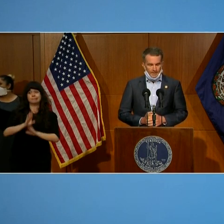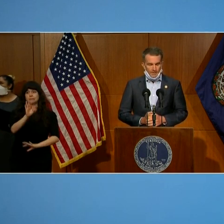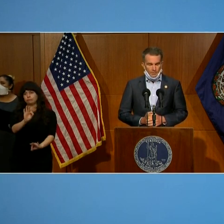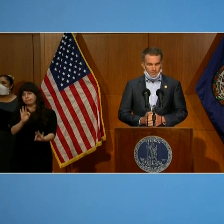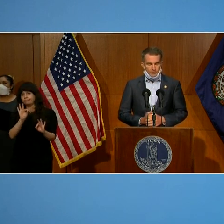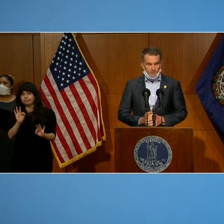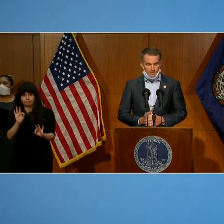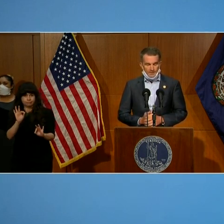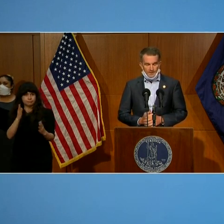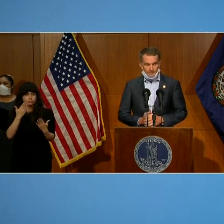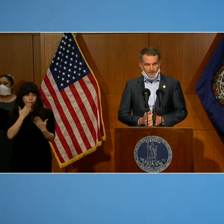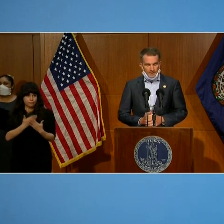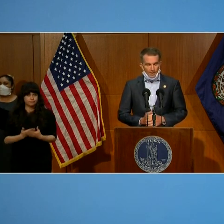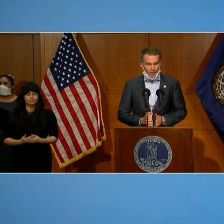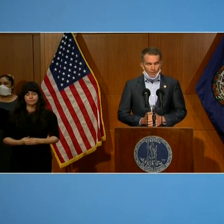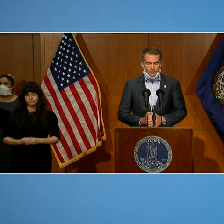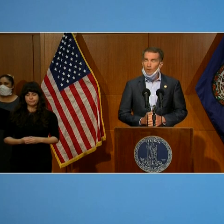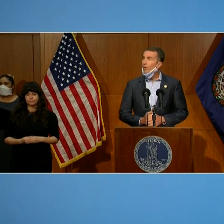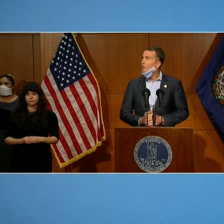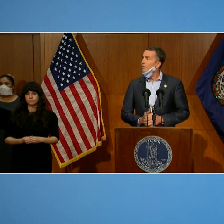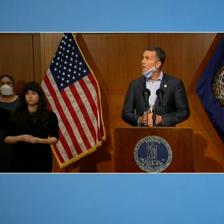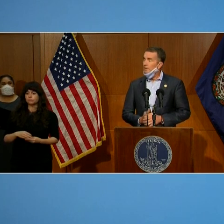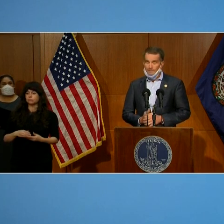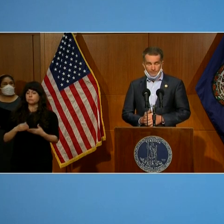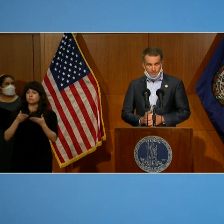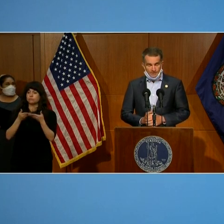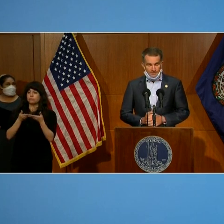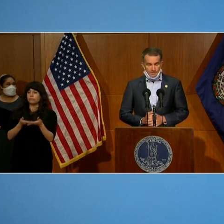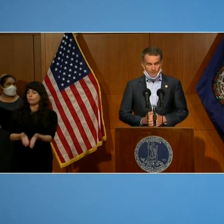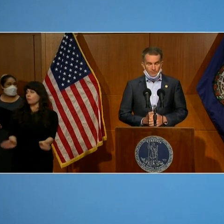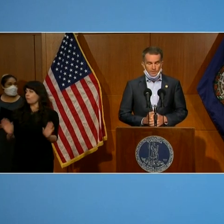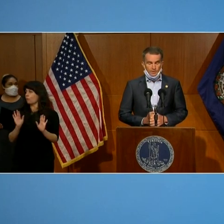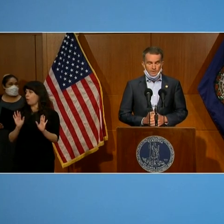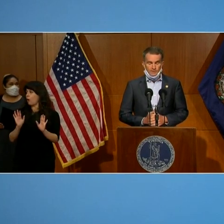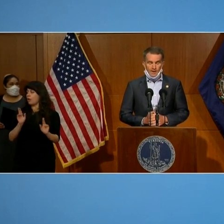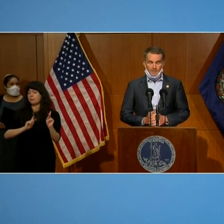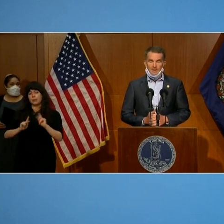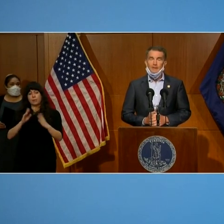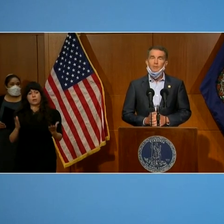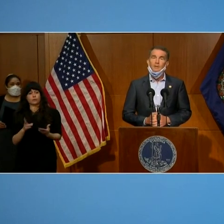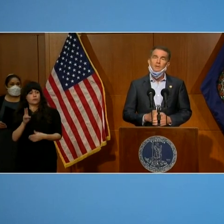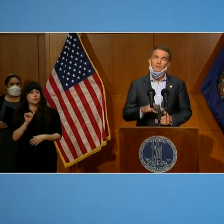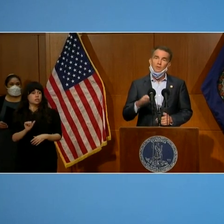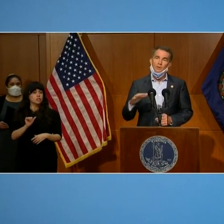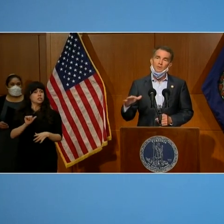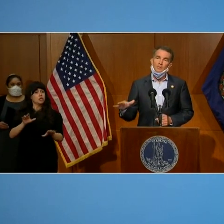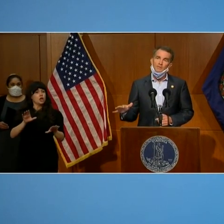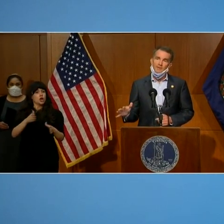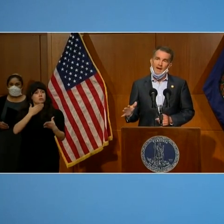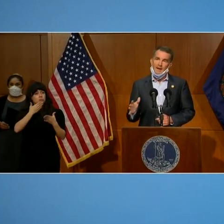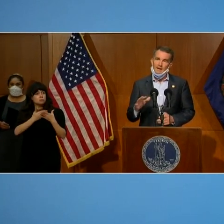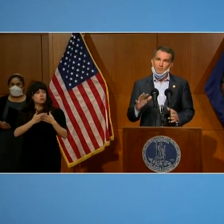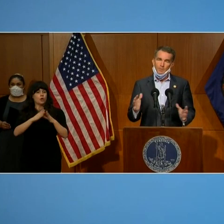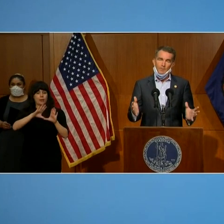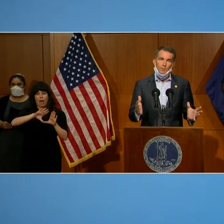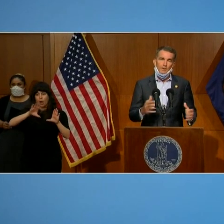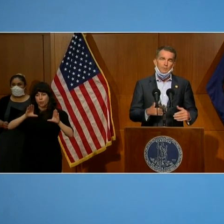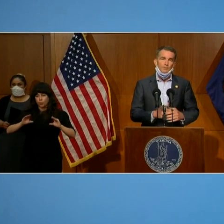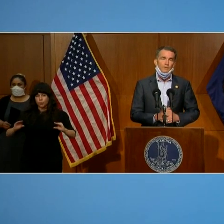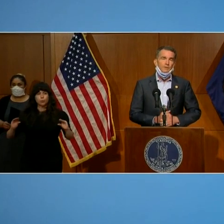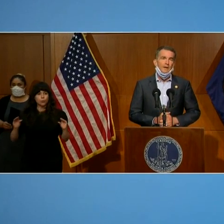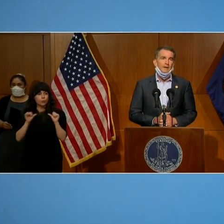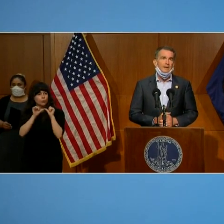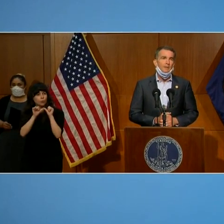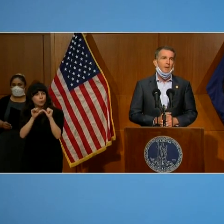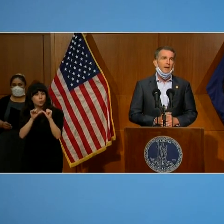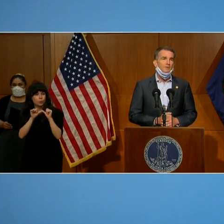which is a good thing. Overall, Virginians are doing a good job keeping this curve flat, and remember we